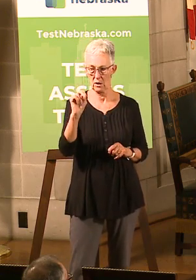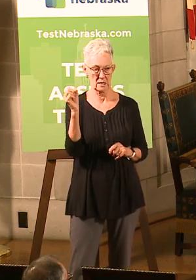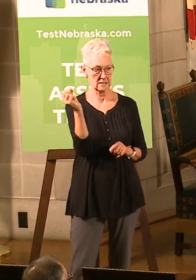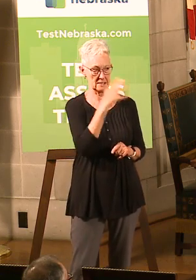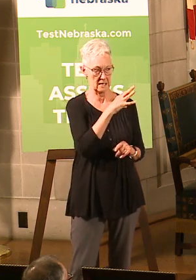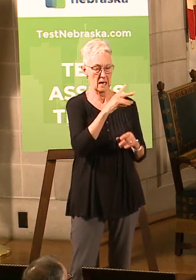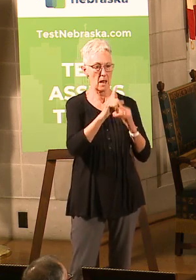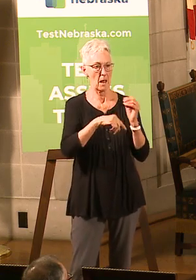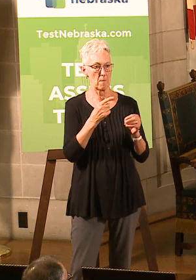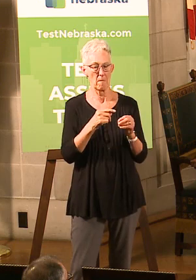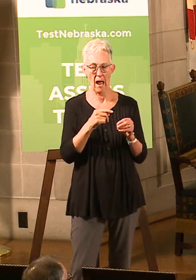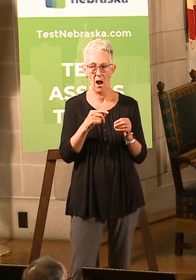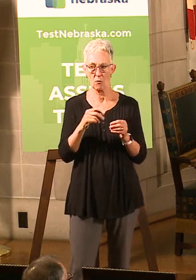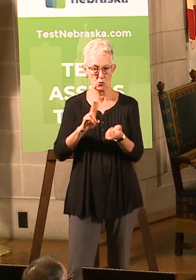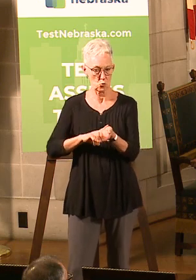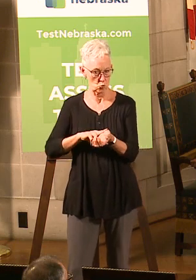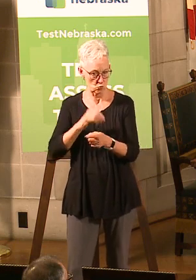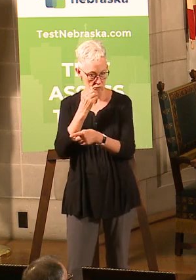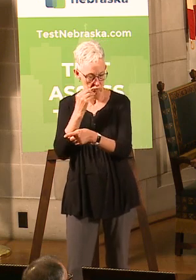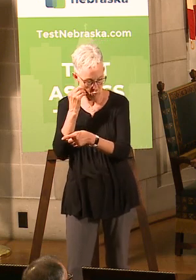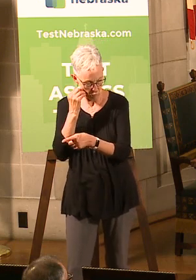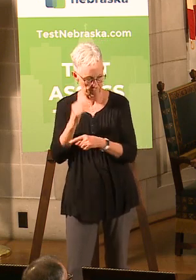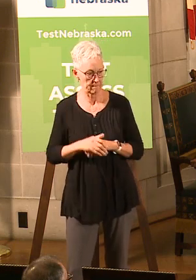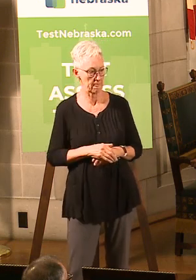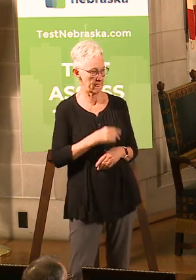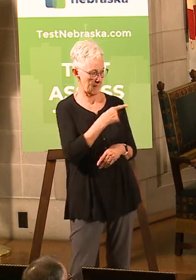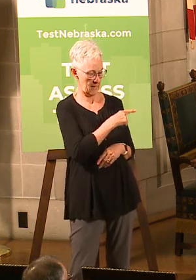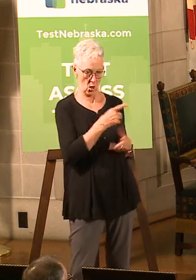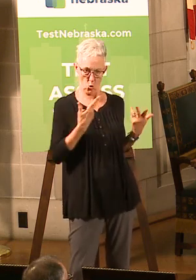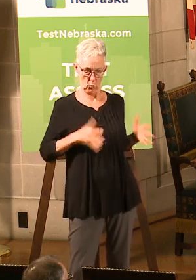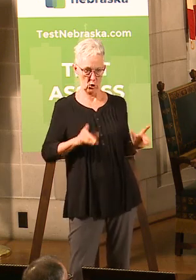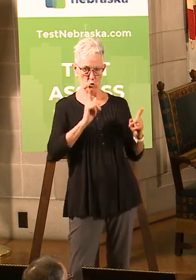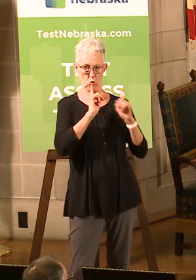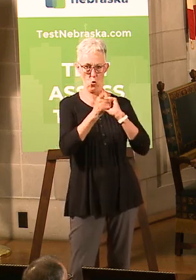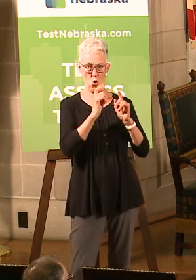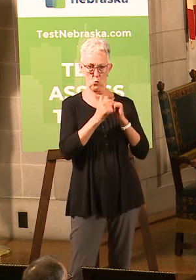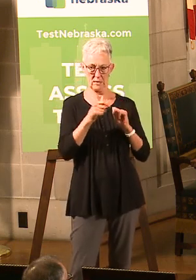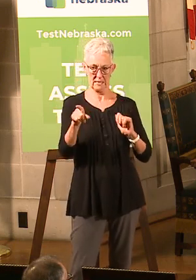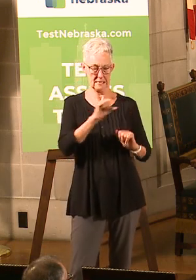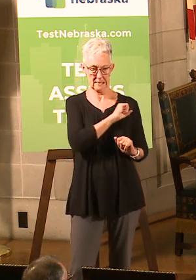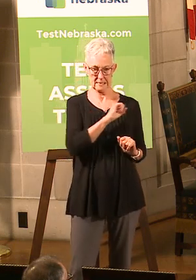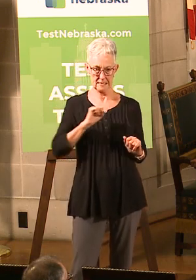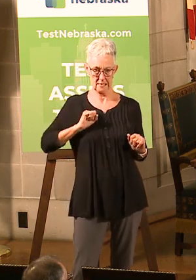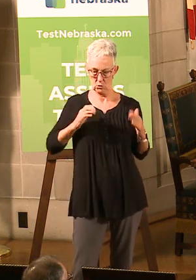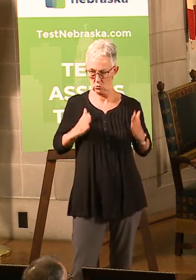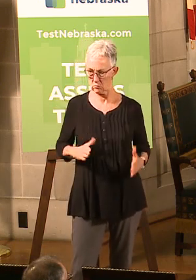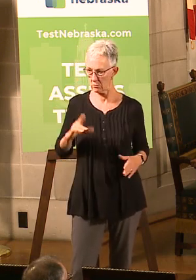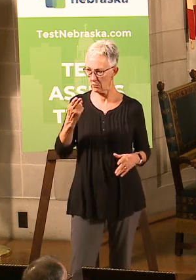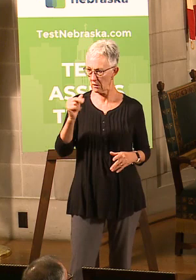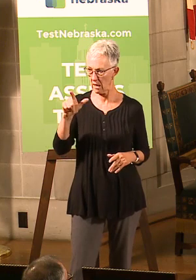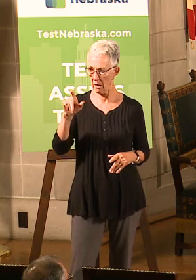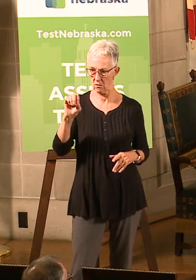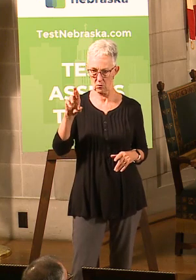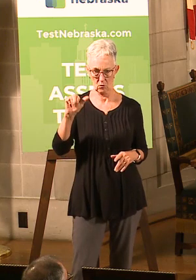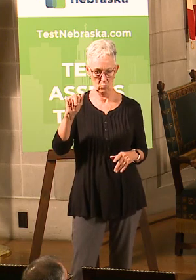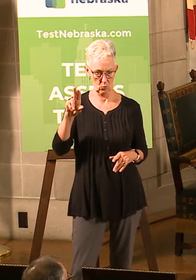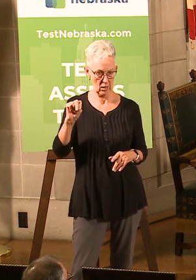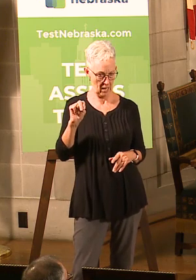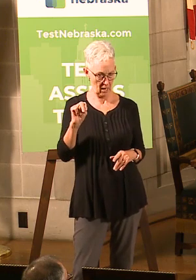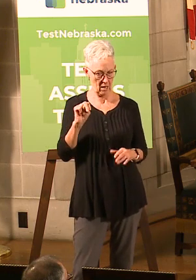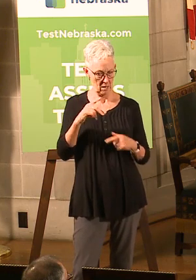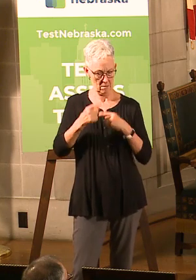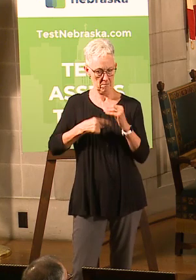actually, I'd had a conversation with Senator Halloran about a month ago with regard to our policies, with regard to long-term care facilities.